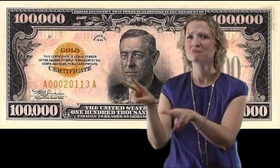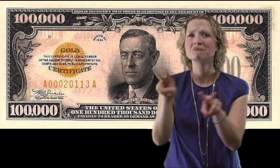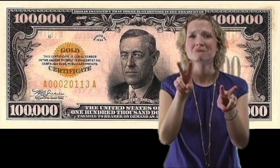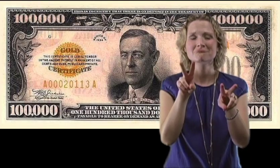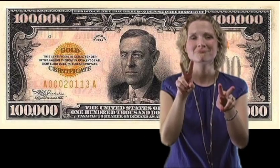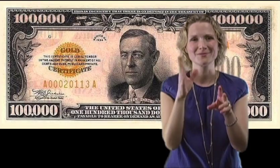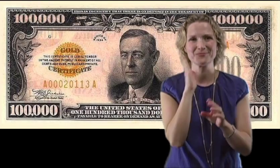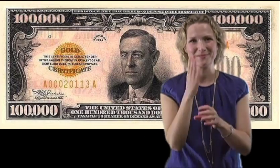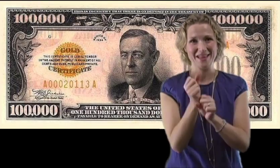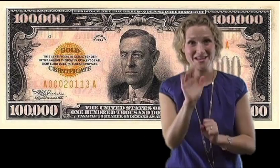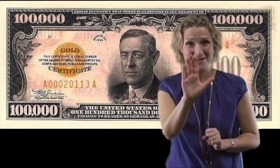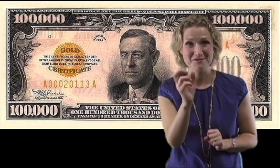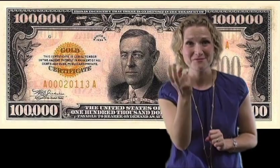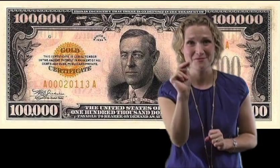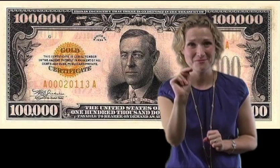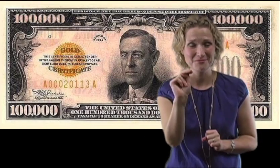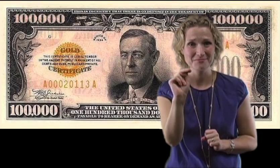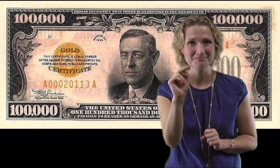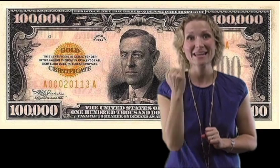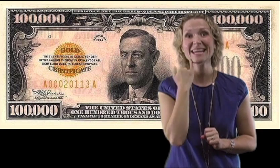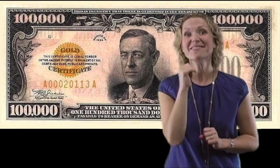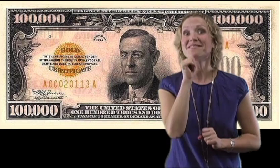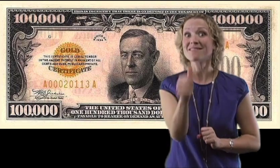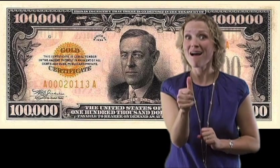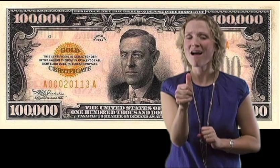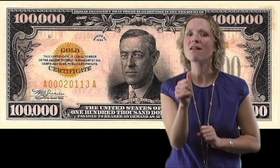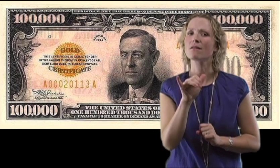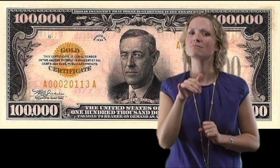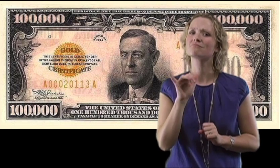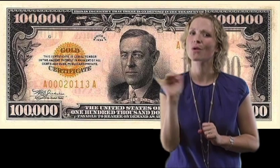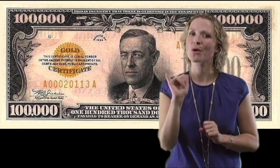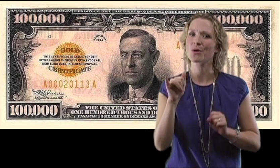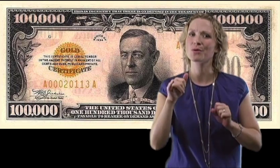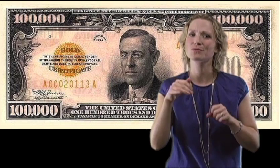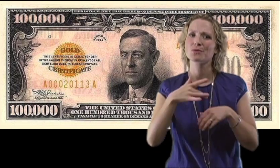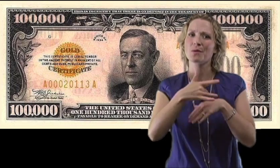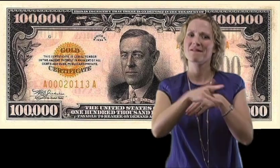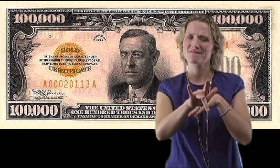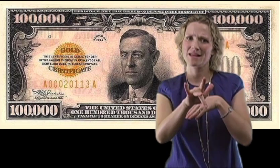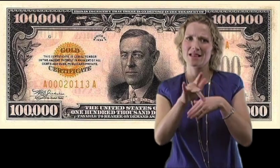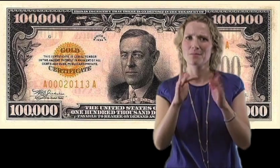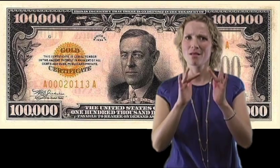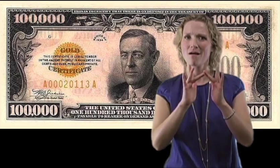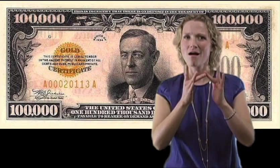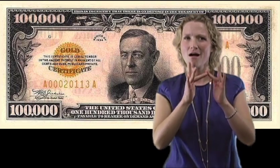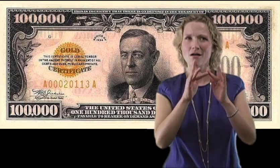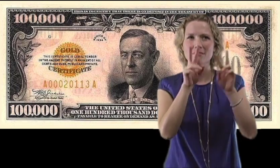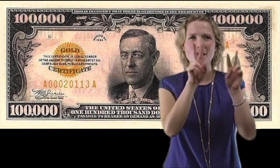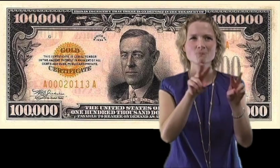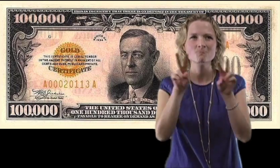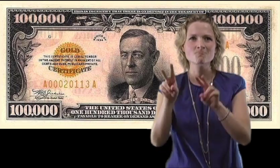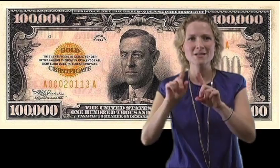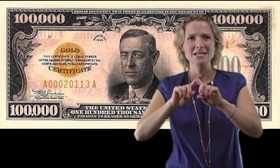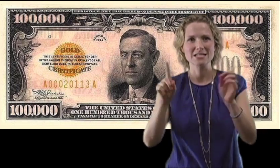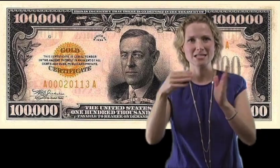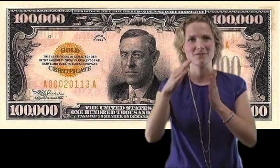go in person and take a tour of the facilities and you can get your own and if not there are also a lot of resources available